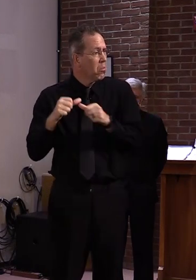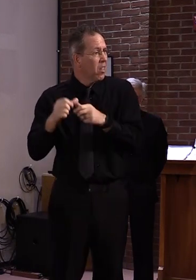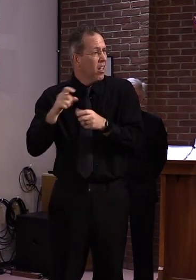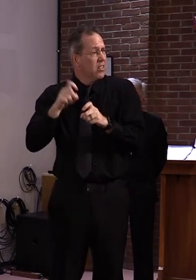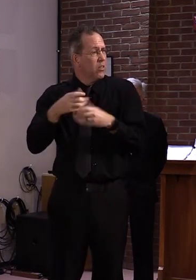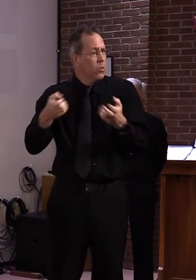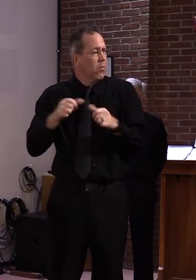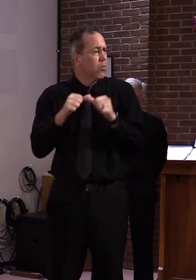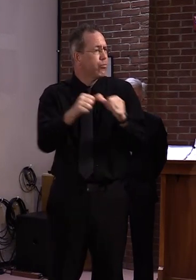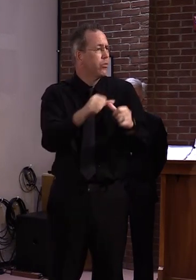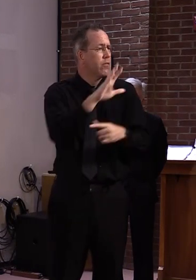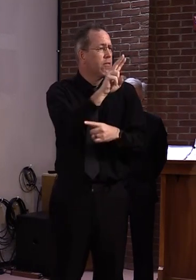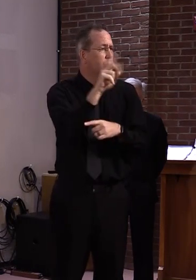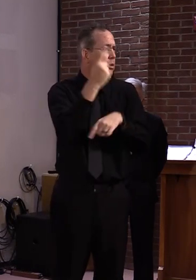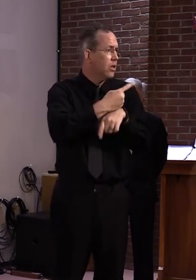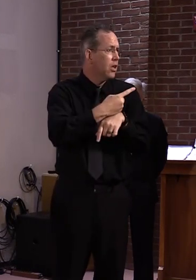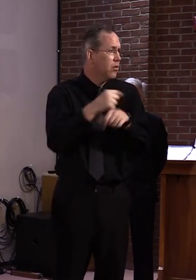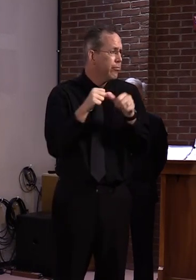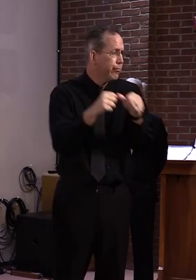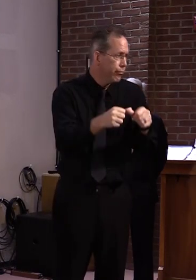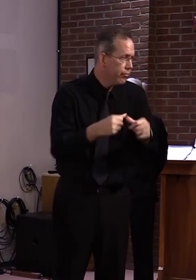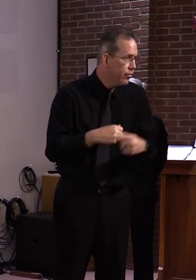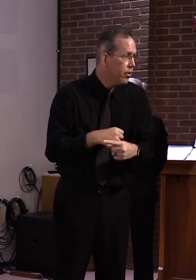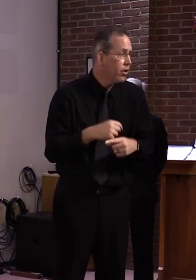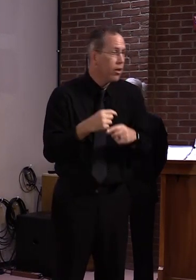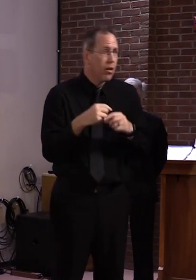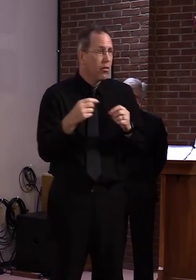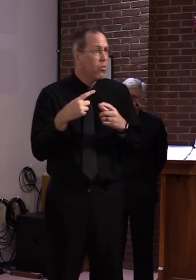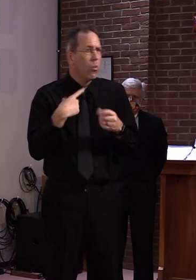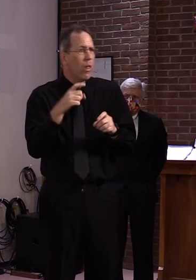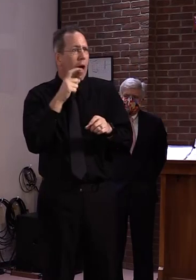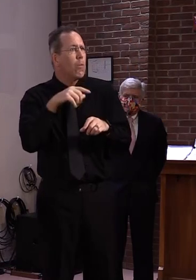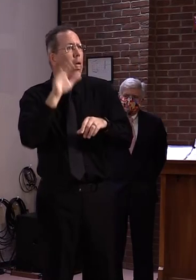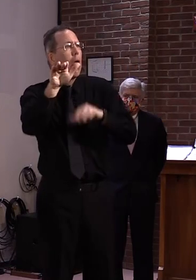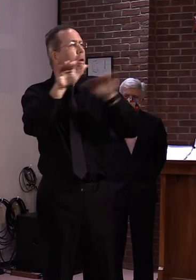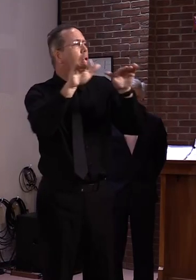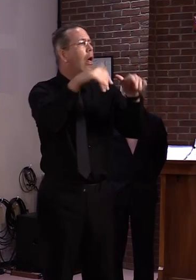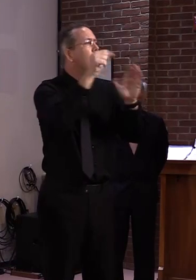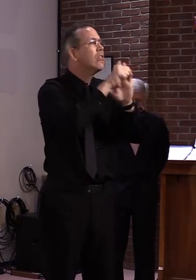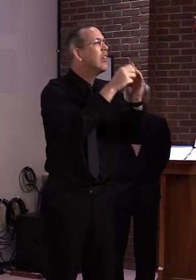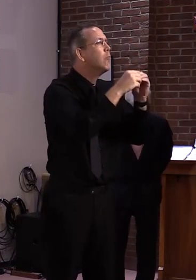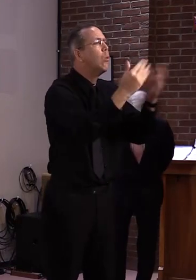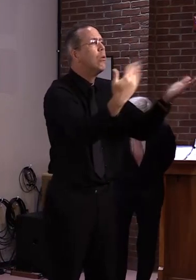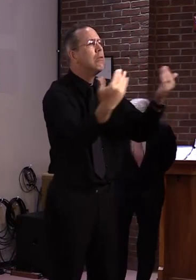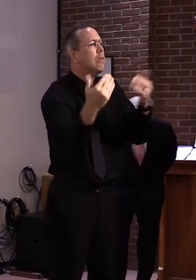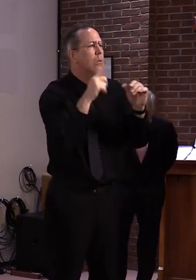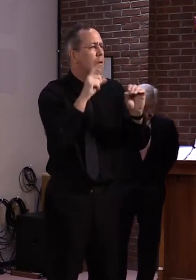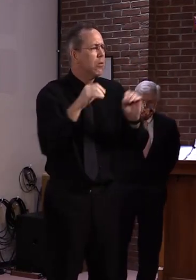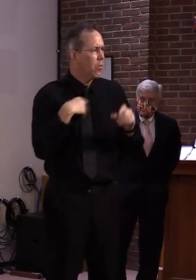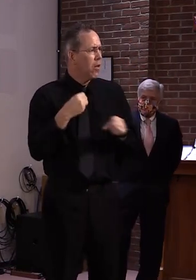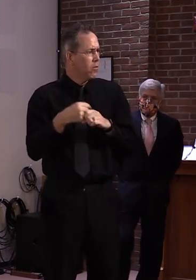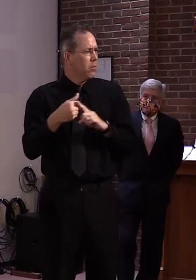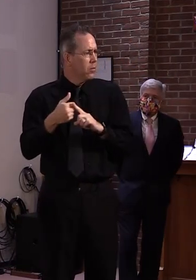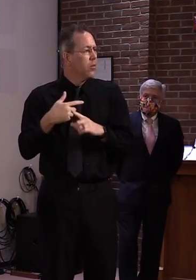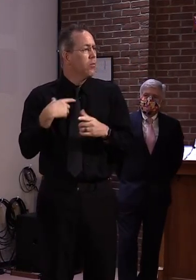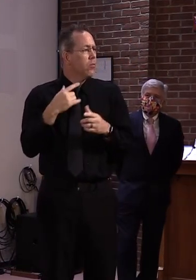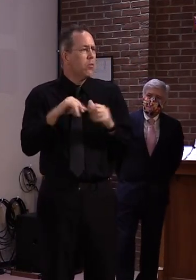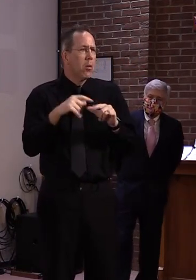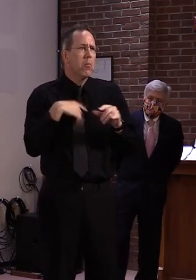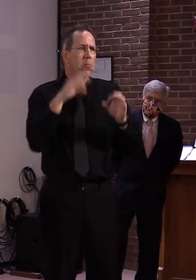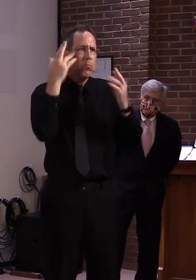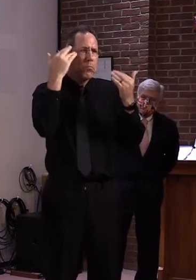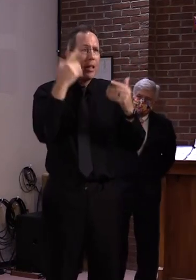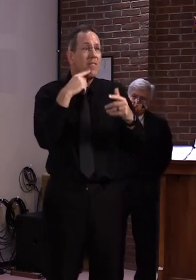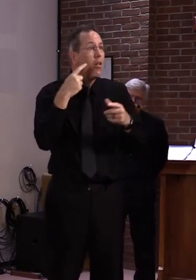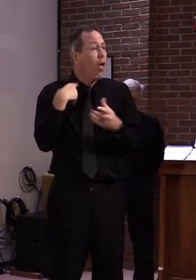days without any supplies coming in. But we are going to further try to replenish our supplies through other means,